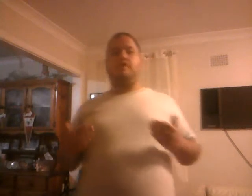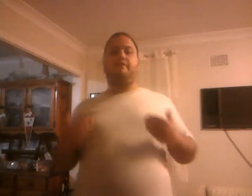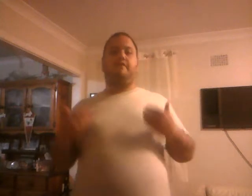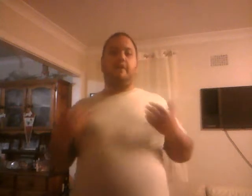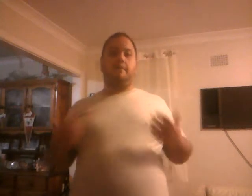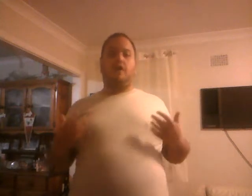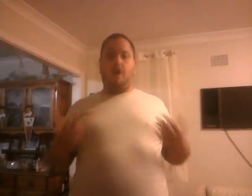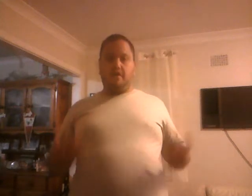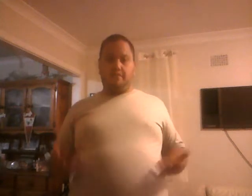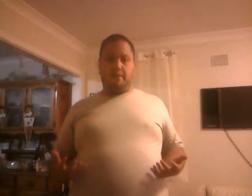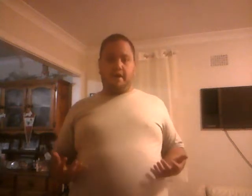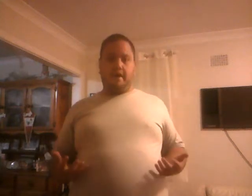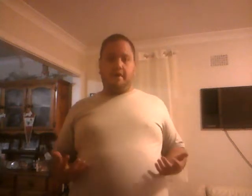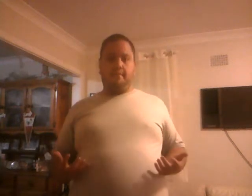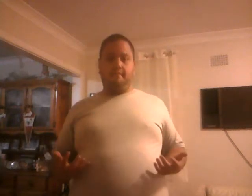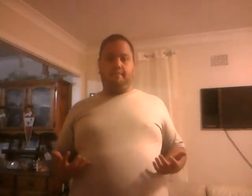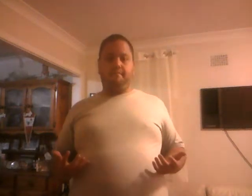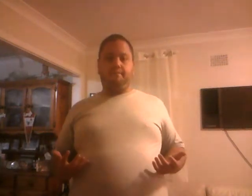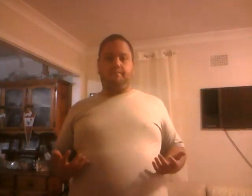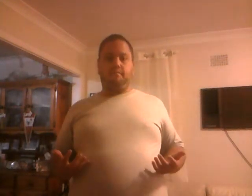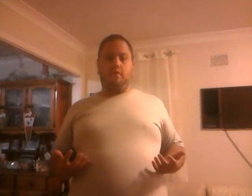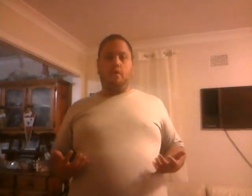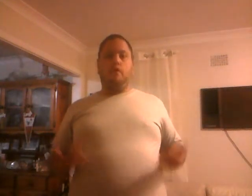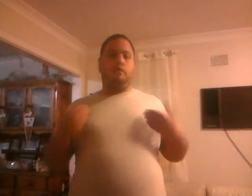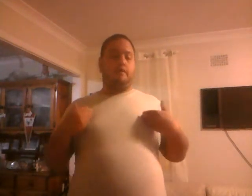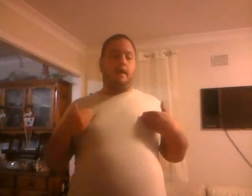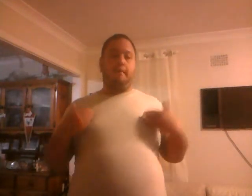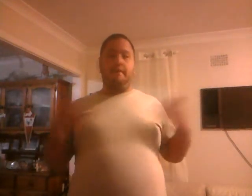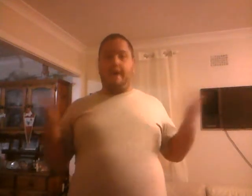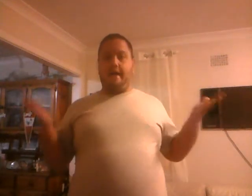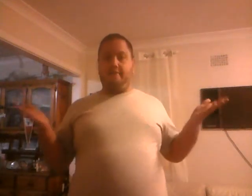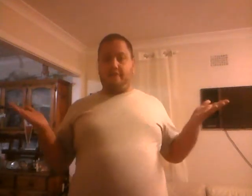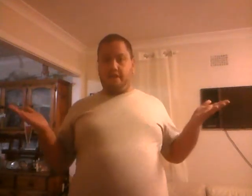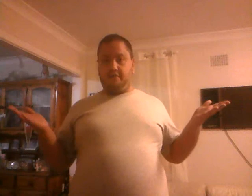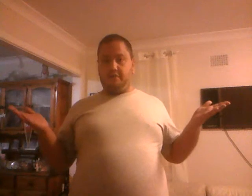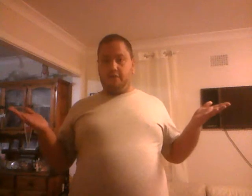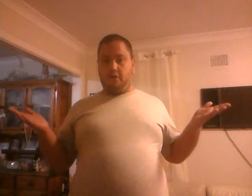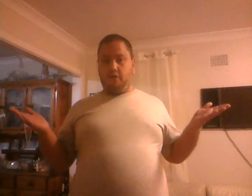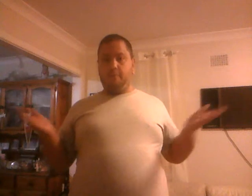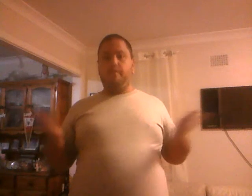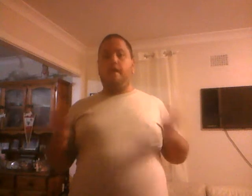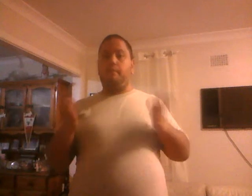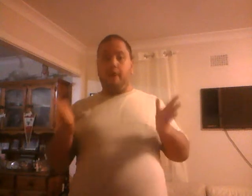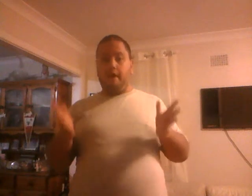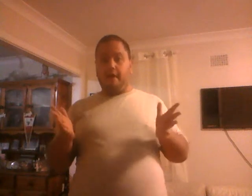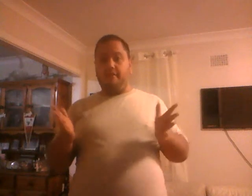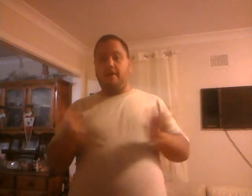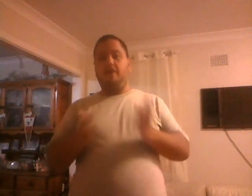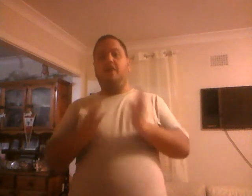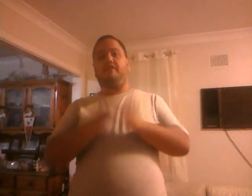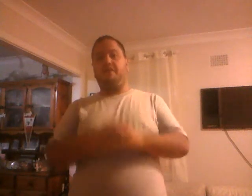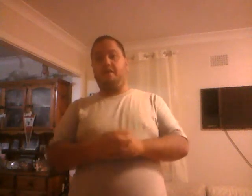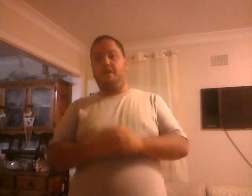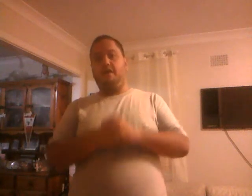of female cosplaying, to which I am an advocate for, I am a proud advocate of female